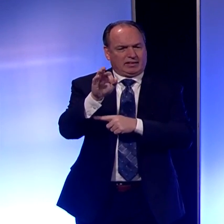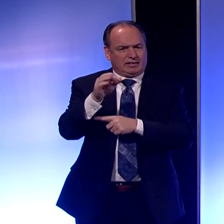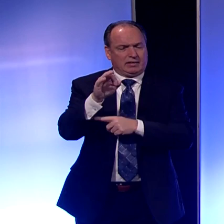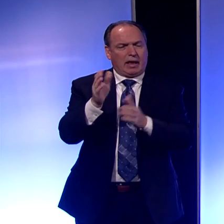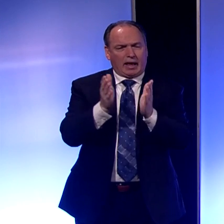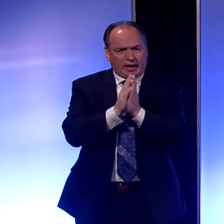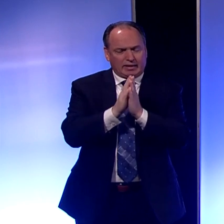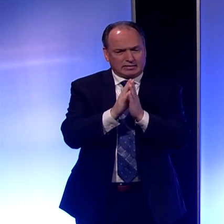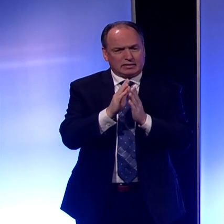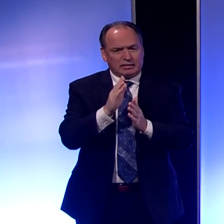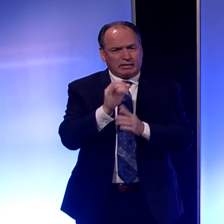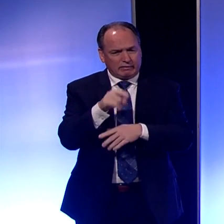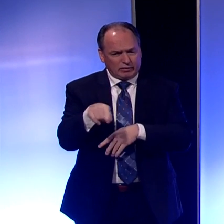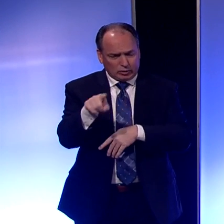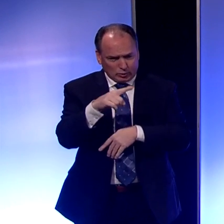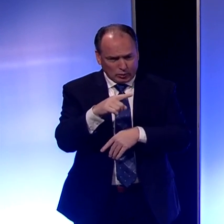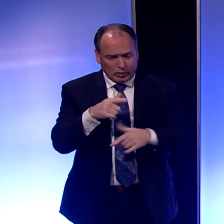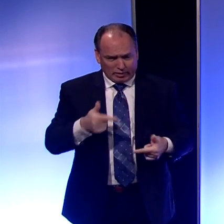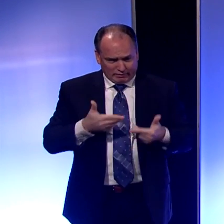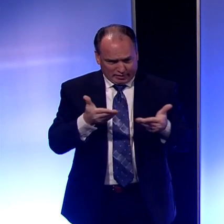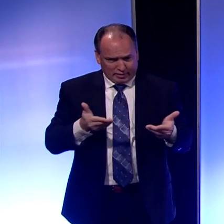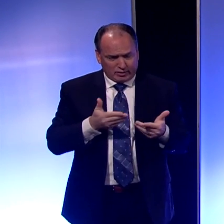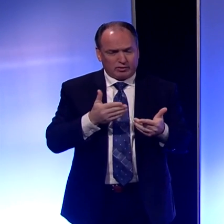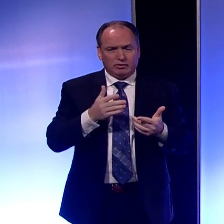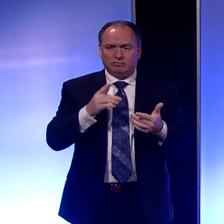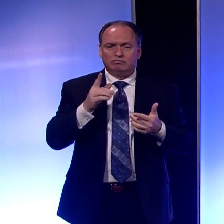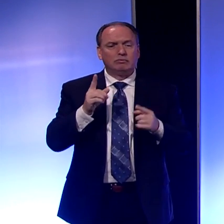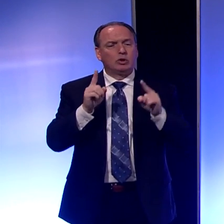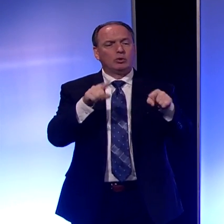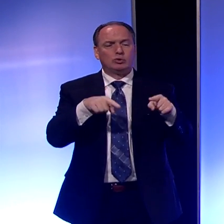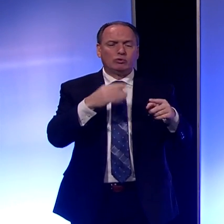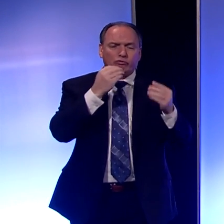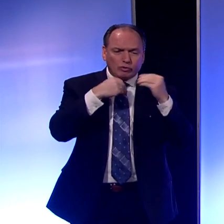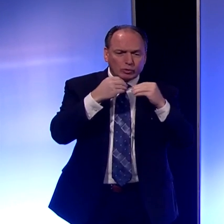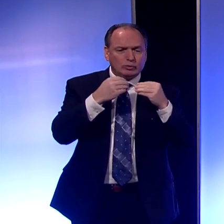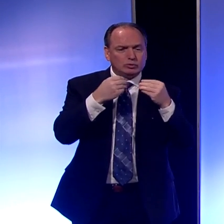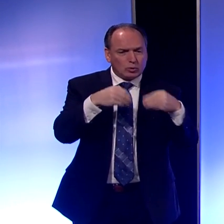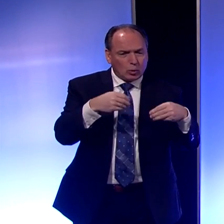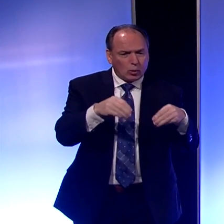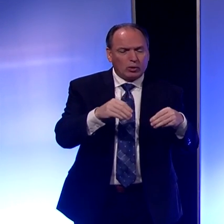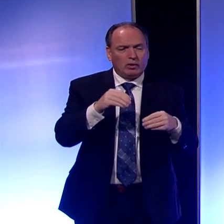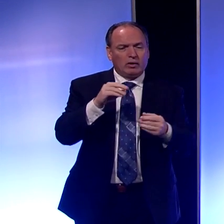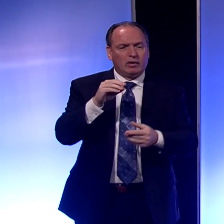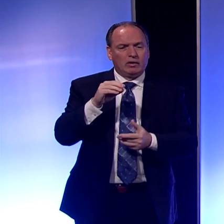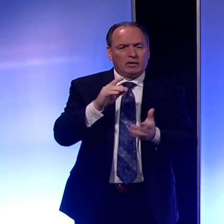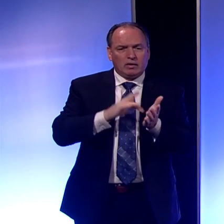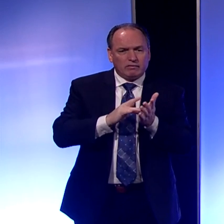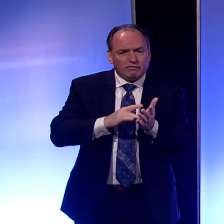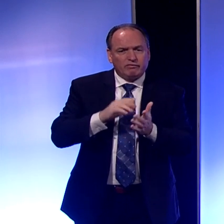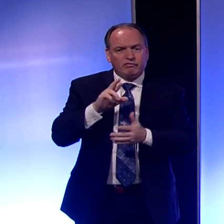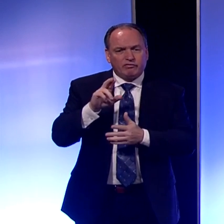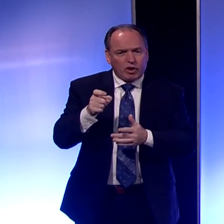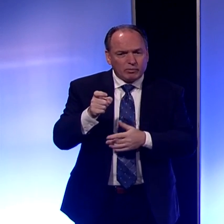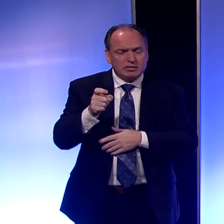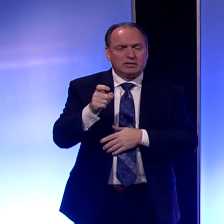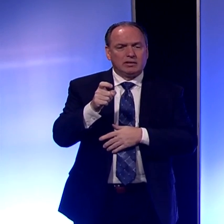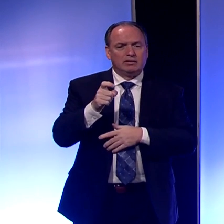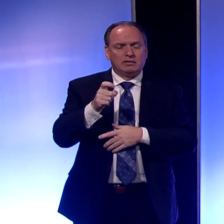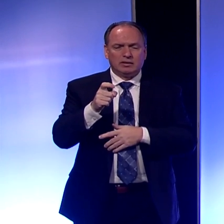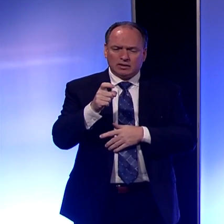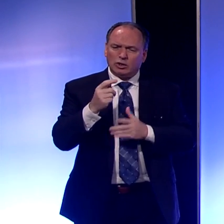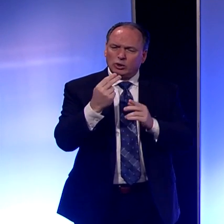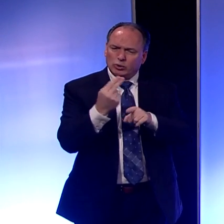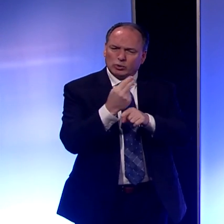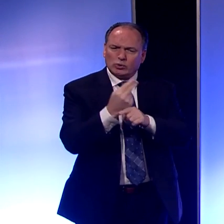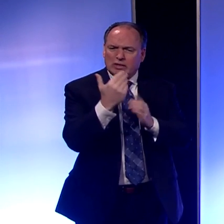our life-sustaining businesses, such as your grocery store or your pharmacy, please take a list with you so